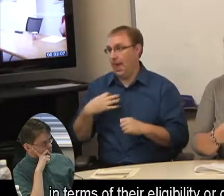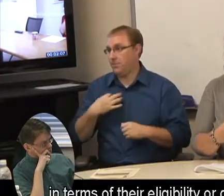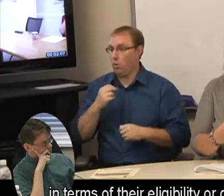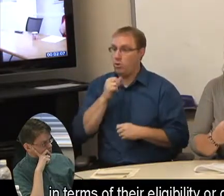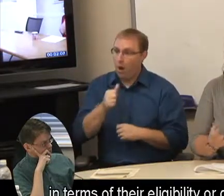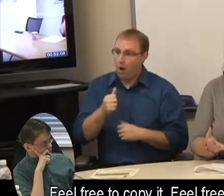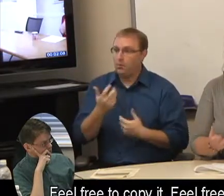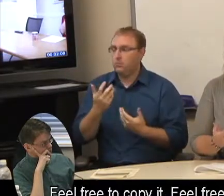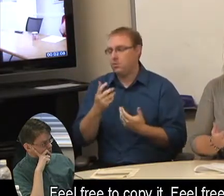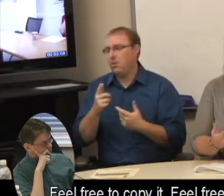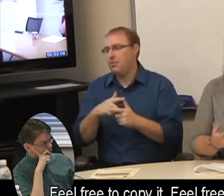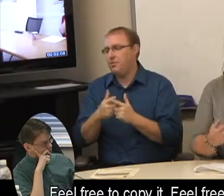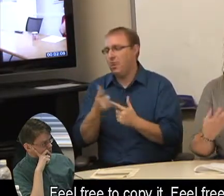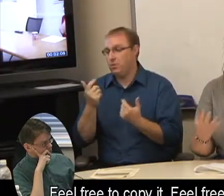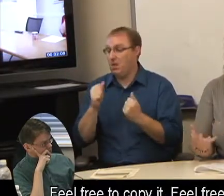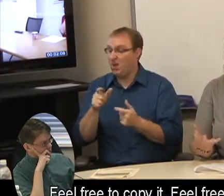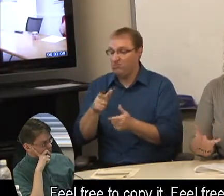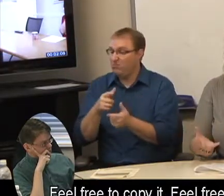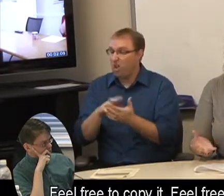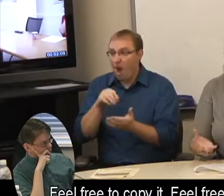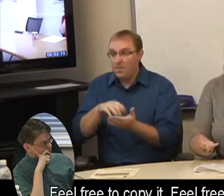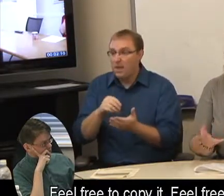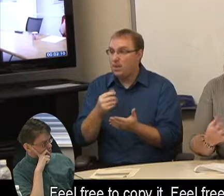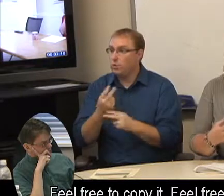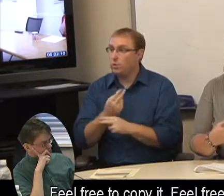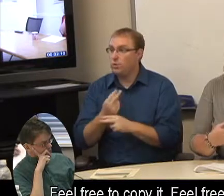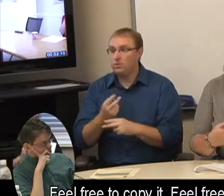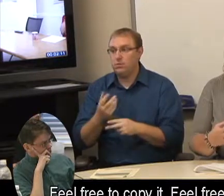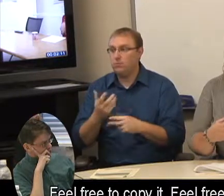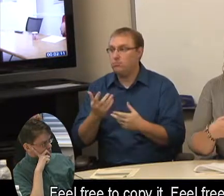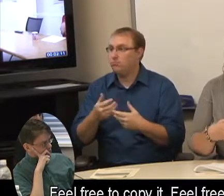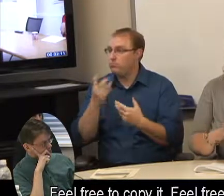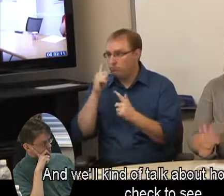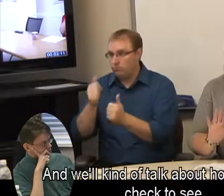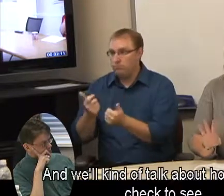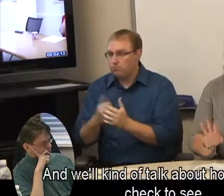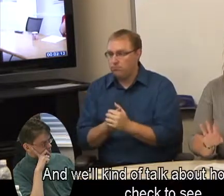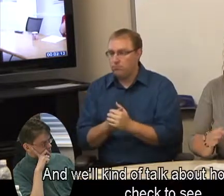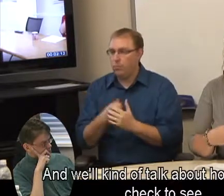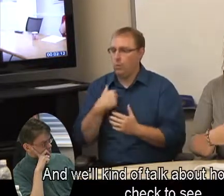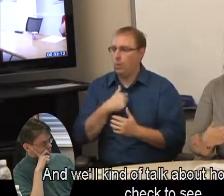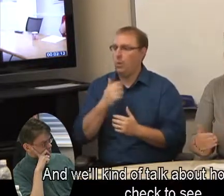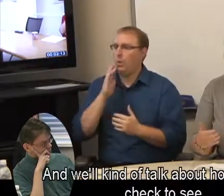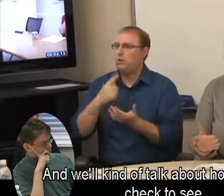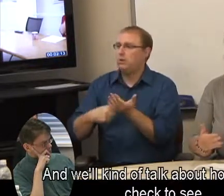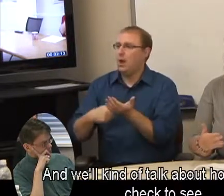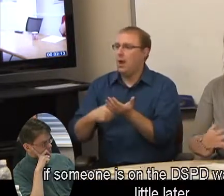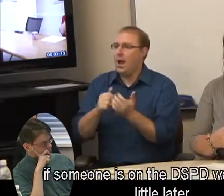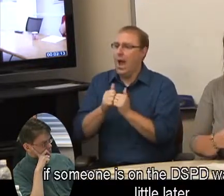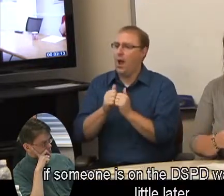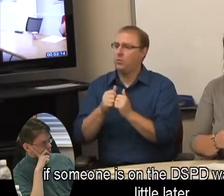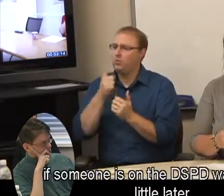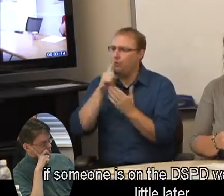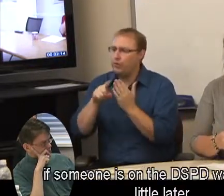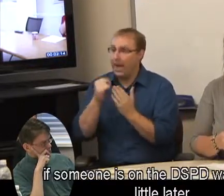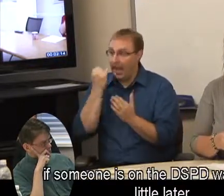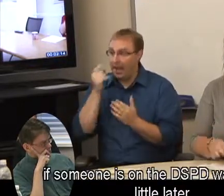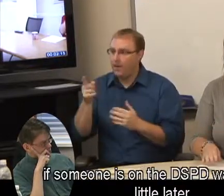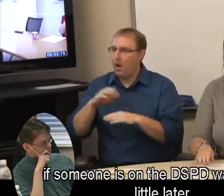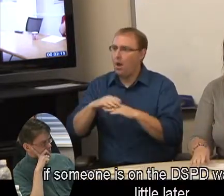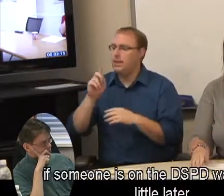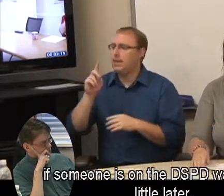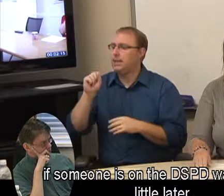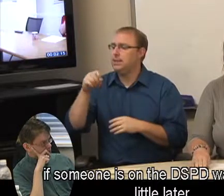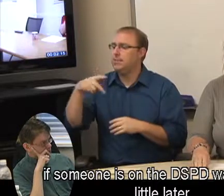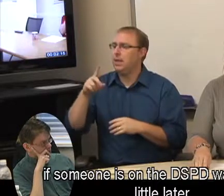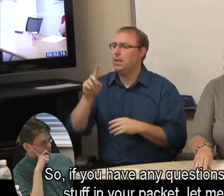diagnosis. Feel free to copy it. Feel free to use it. And we'll kind of talk about how you can check if somebody's on the DSPD waiting list